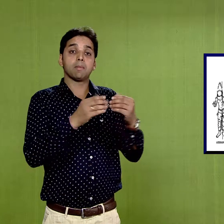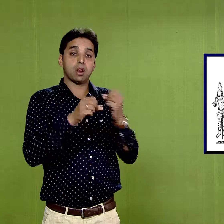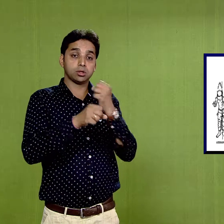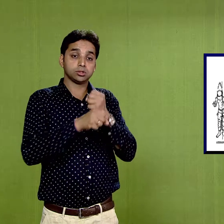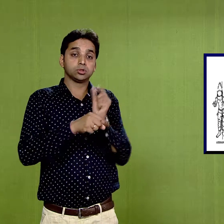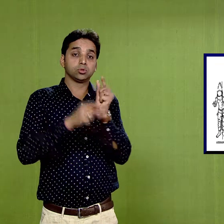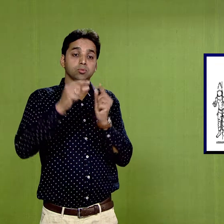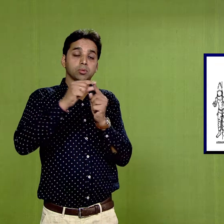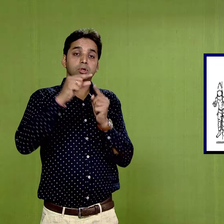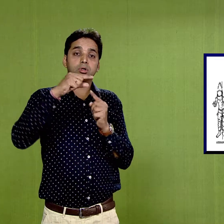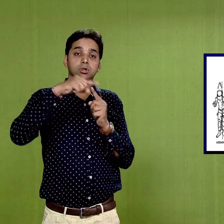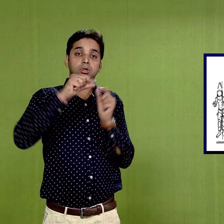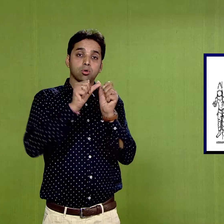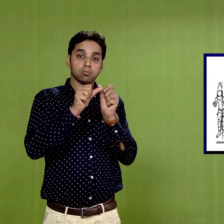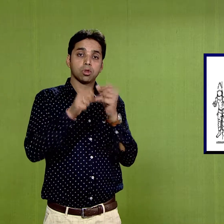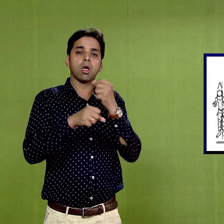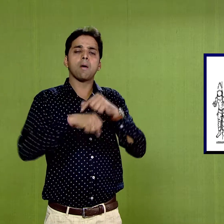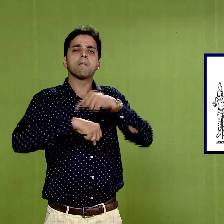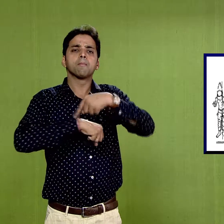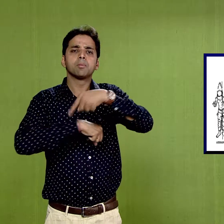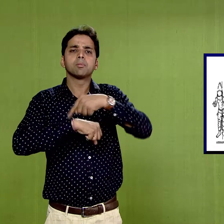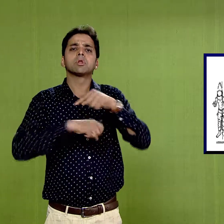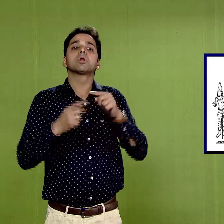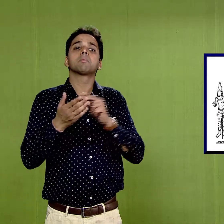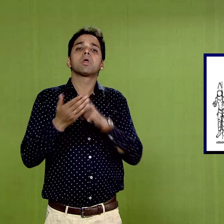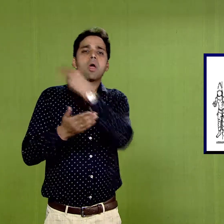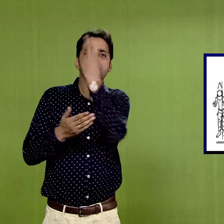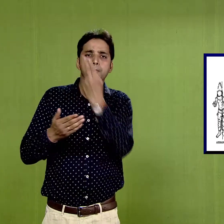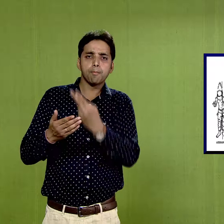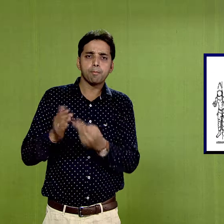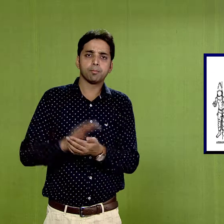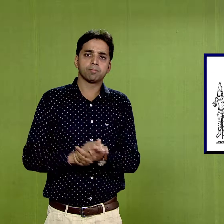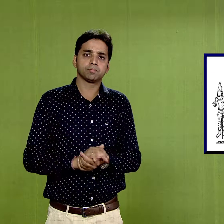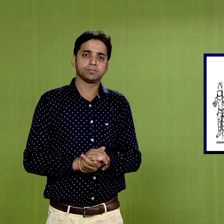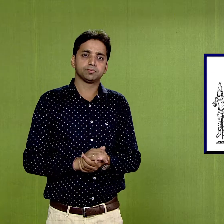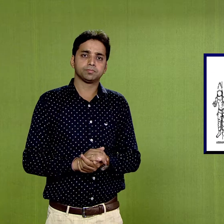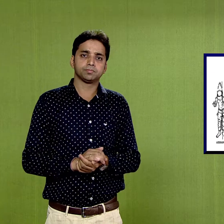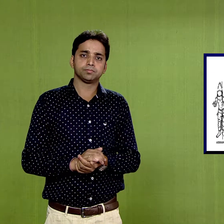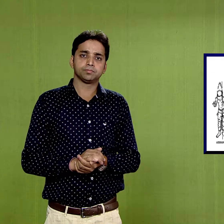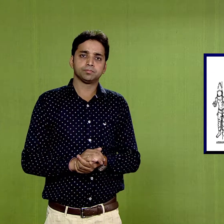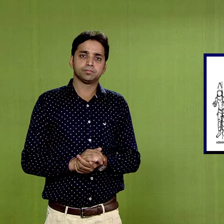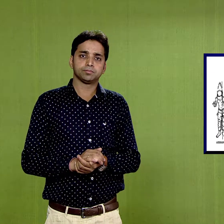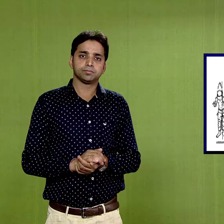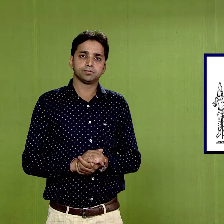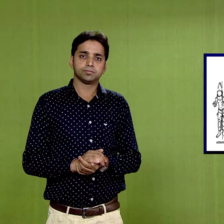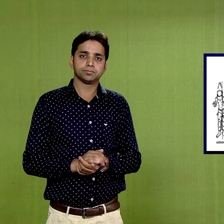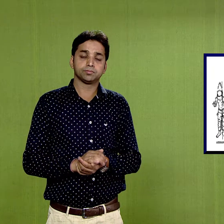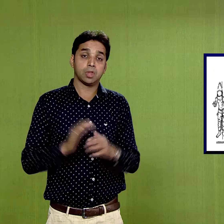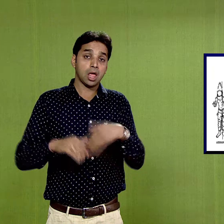at Ajanta.